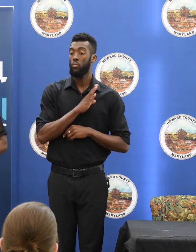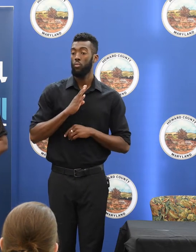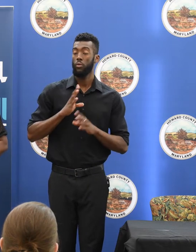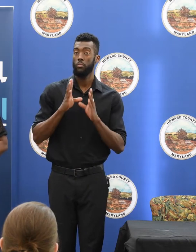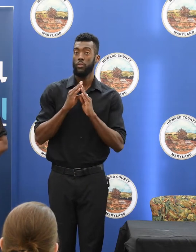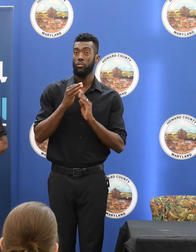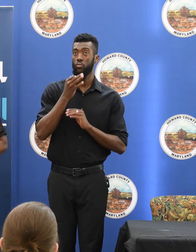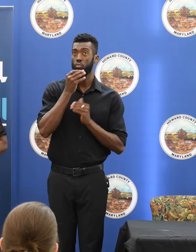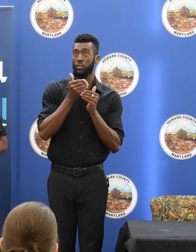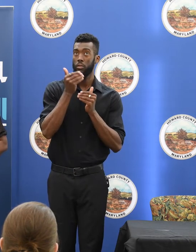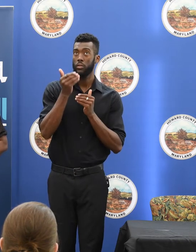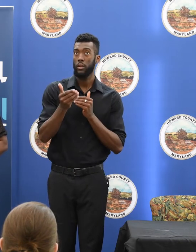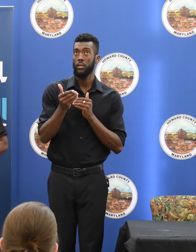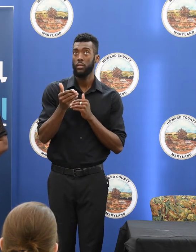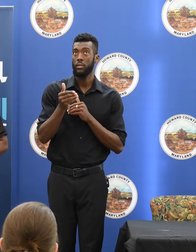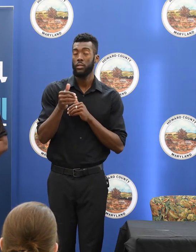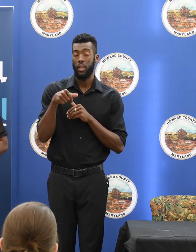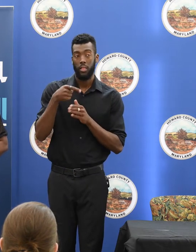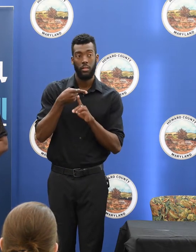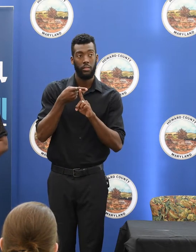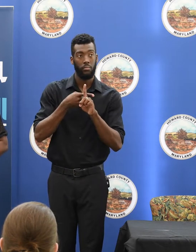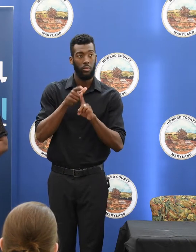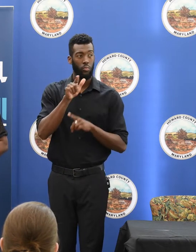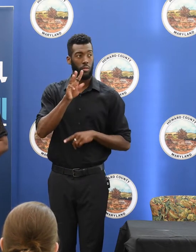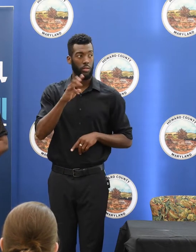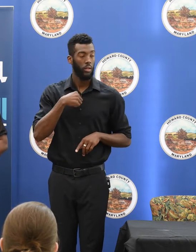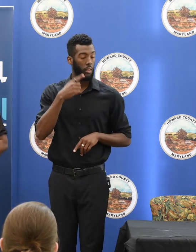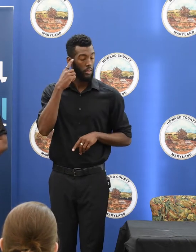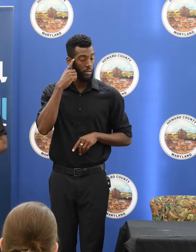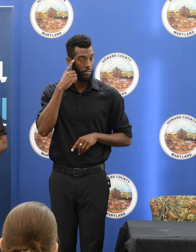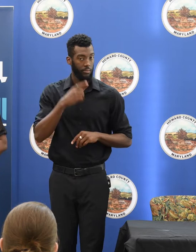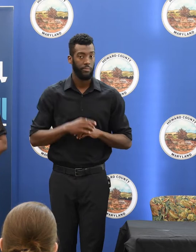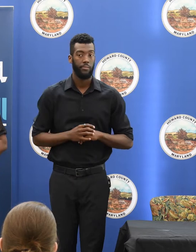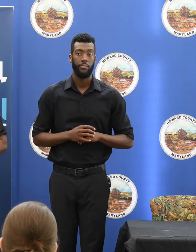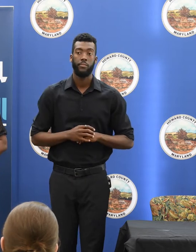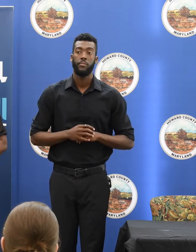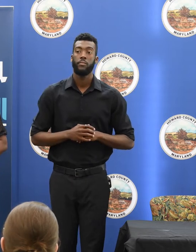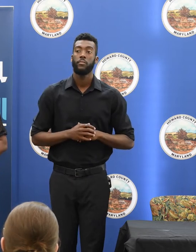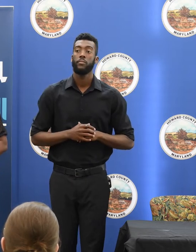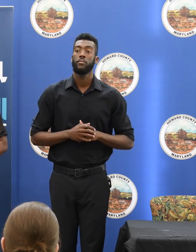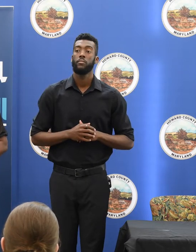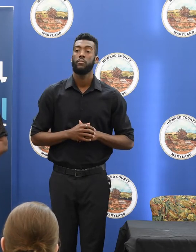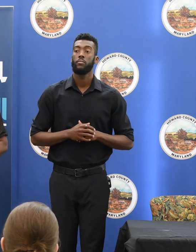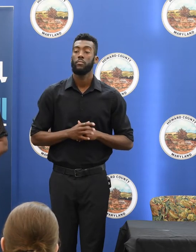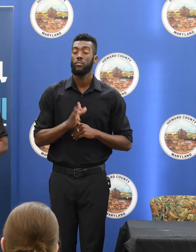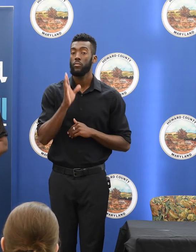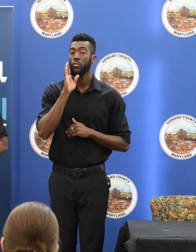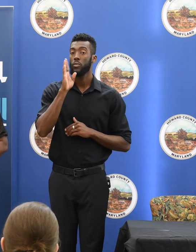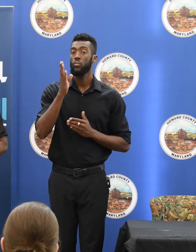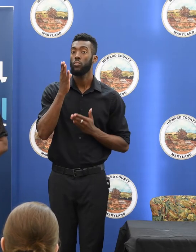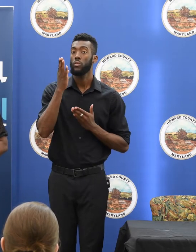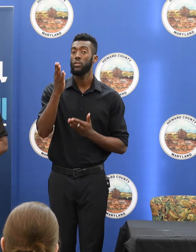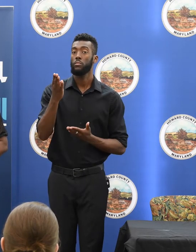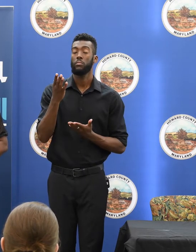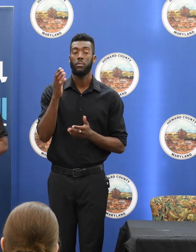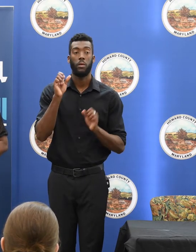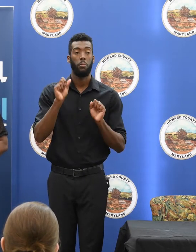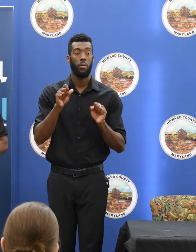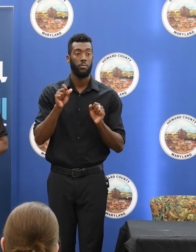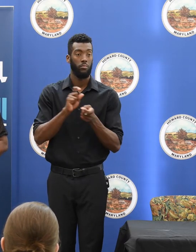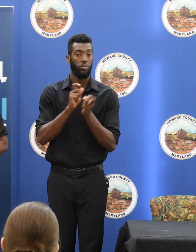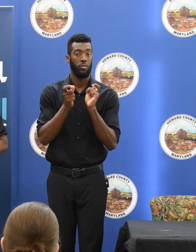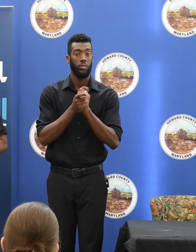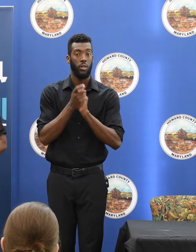next one coming up is later this month, the 26th, I believe. There's opportunity to submit public comments to every board meeting.